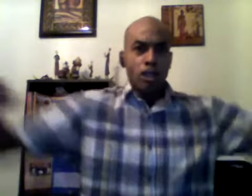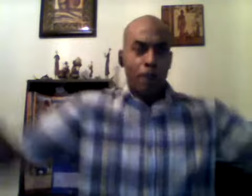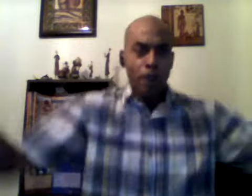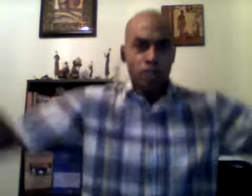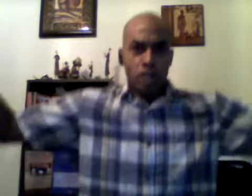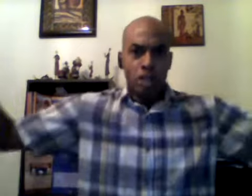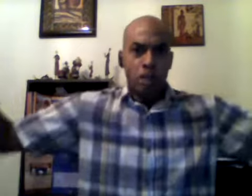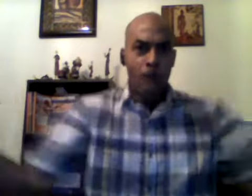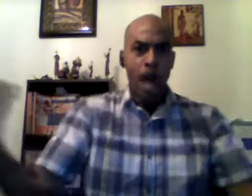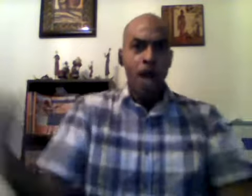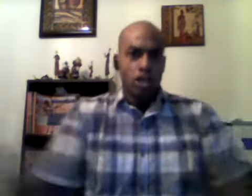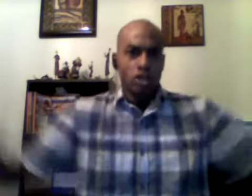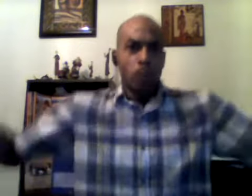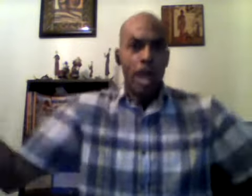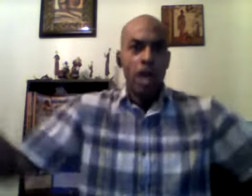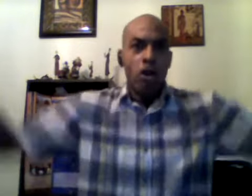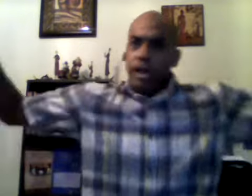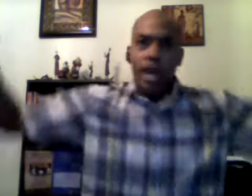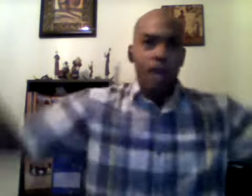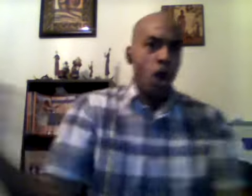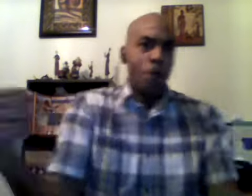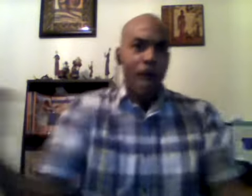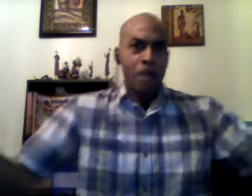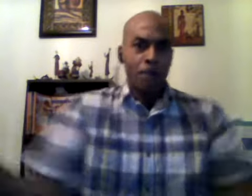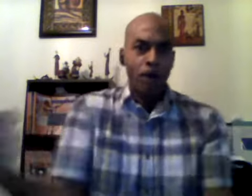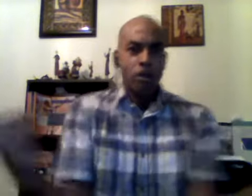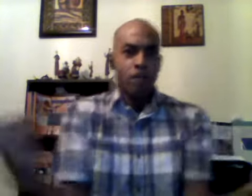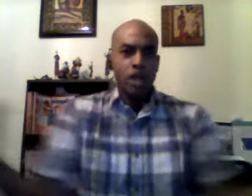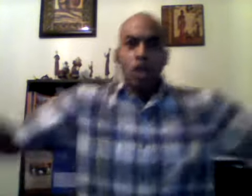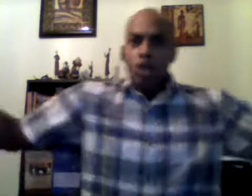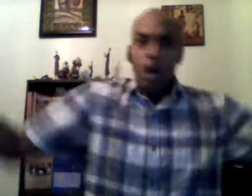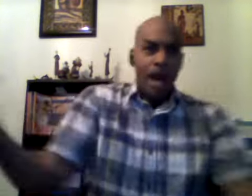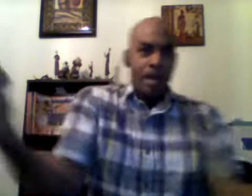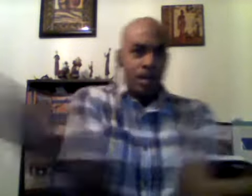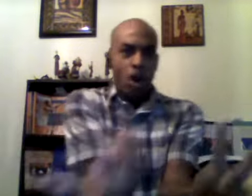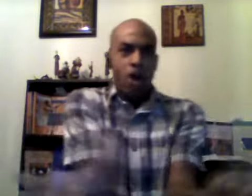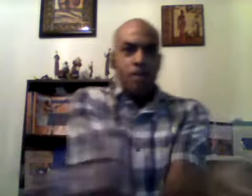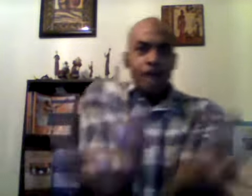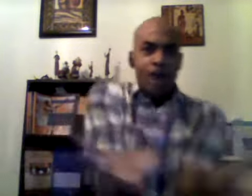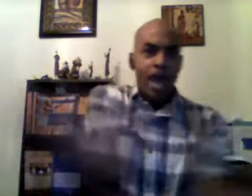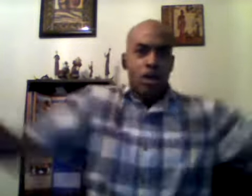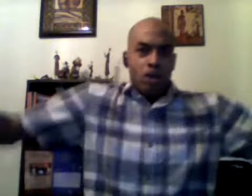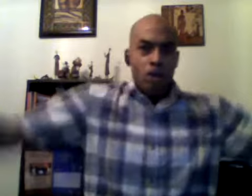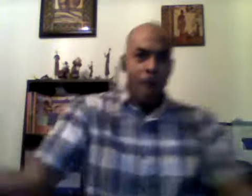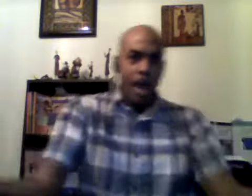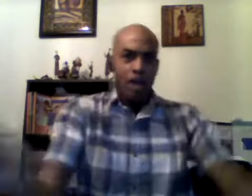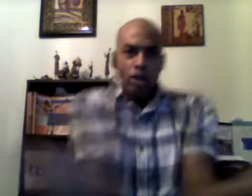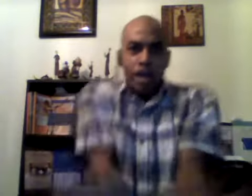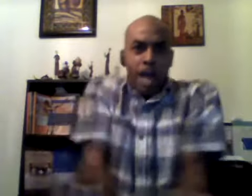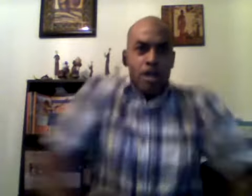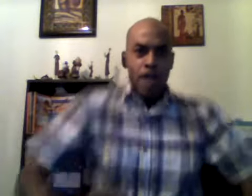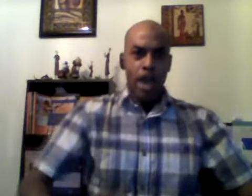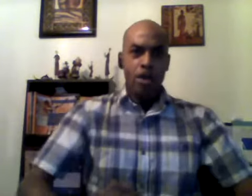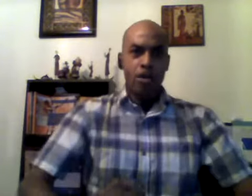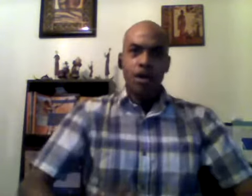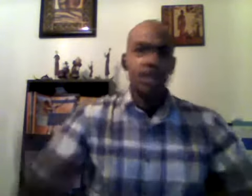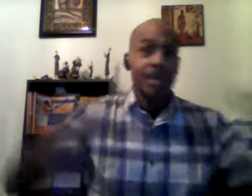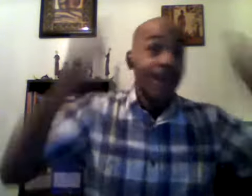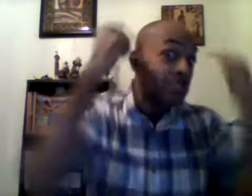person in the block so now can't nobody bully me nobody call me fat nobody look at me now see that's